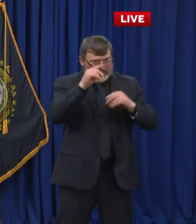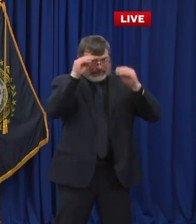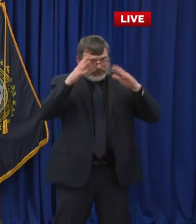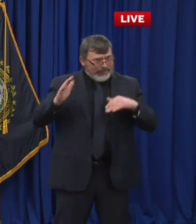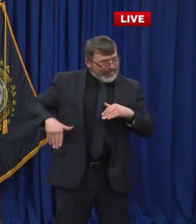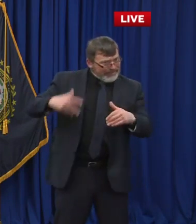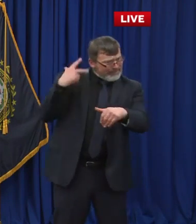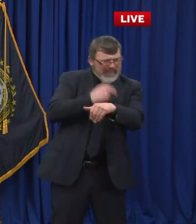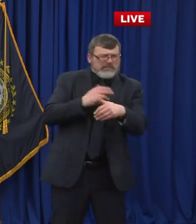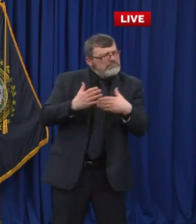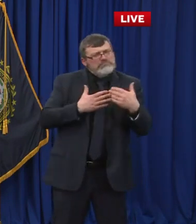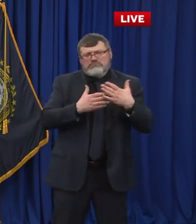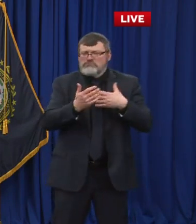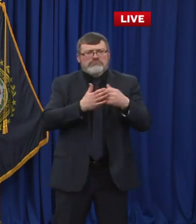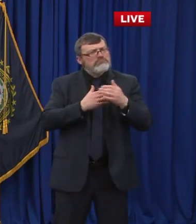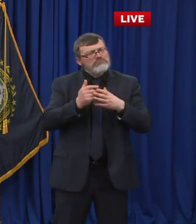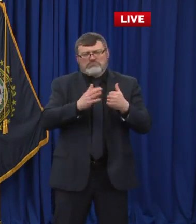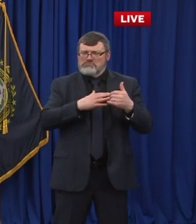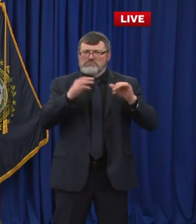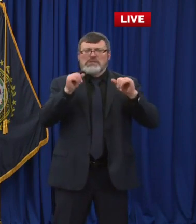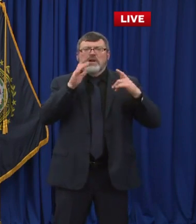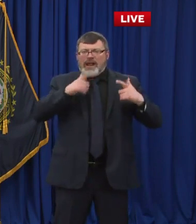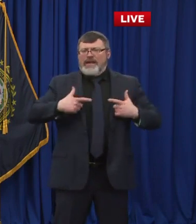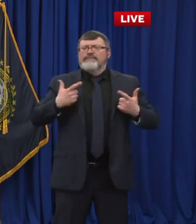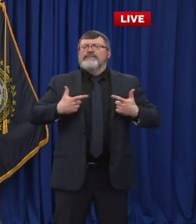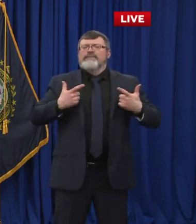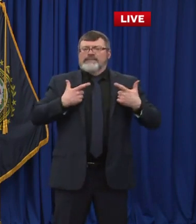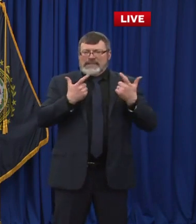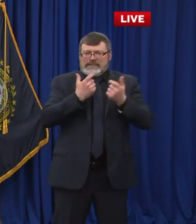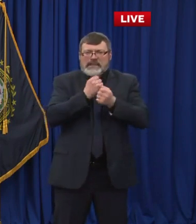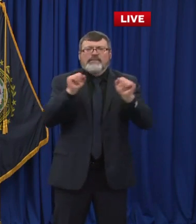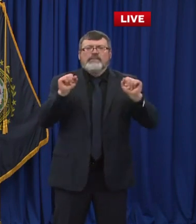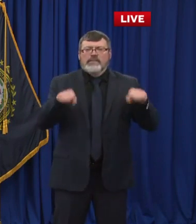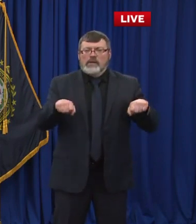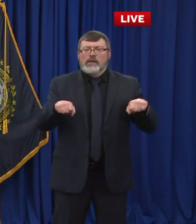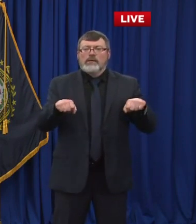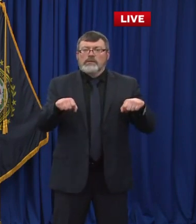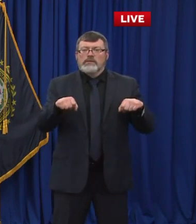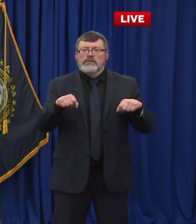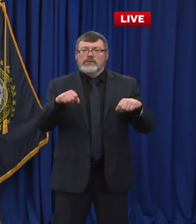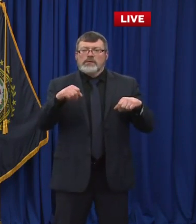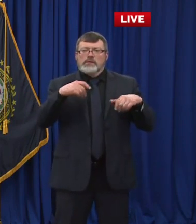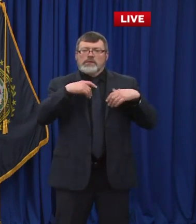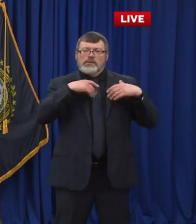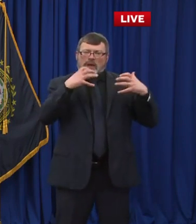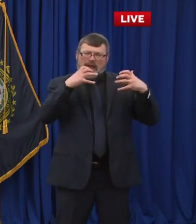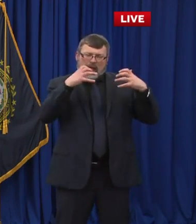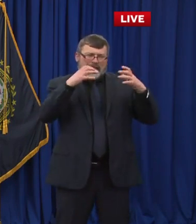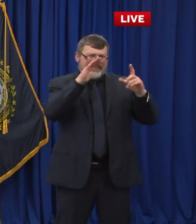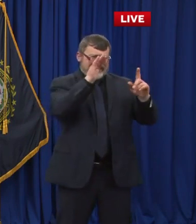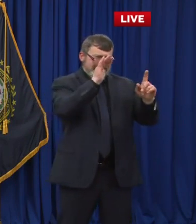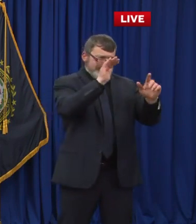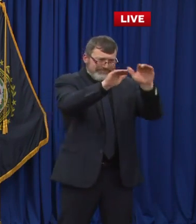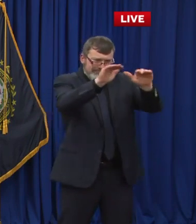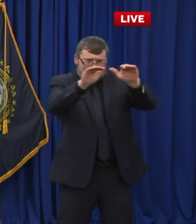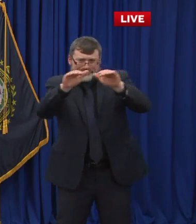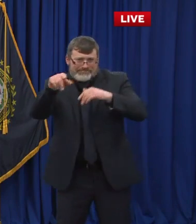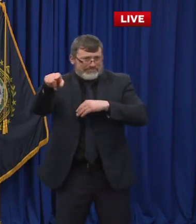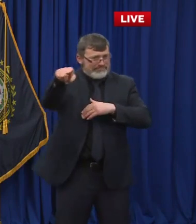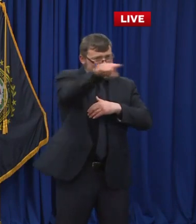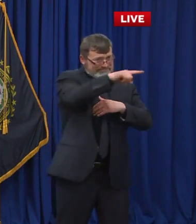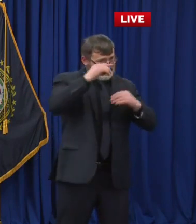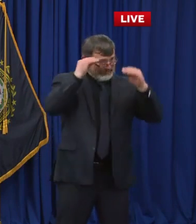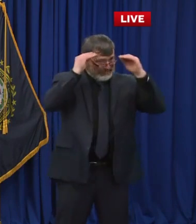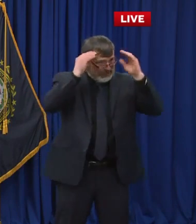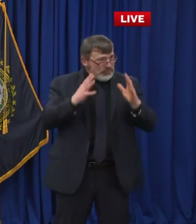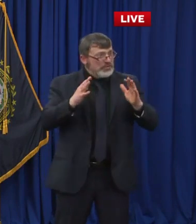teachers and the administrators who have made those sacrifices, who have changed their traditional model of education to make sure that they can stay open